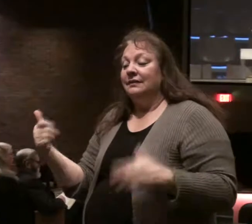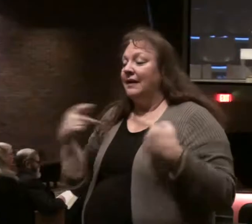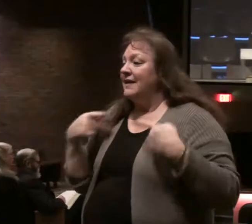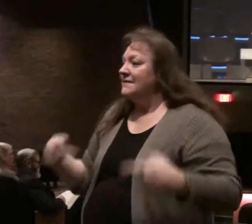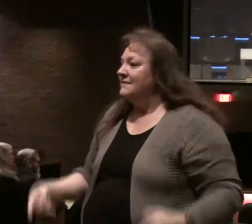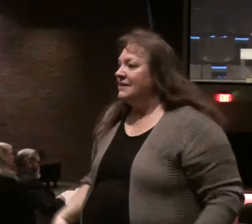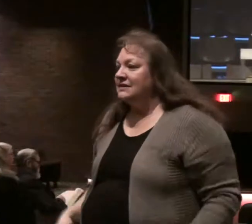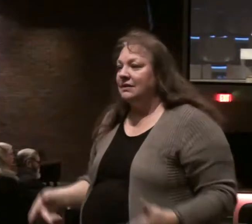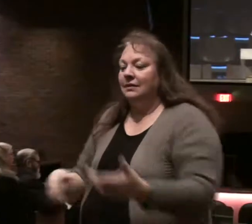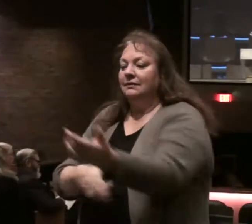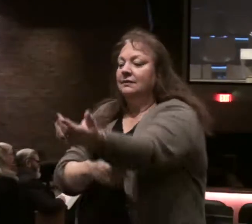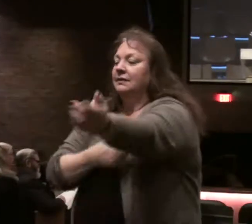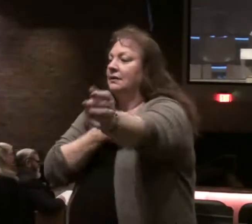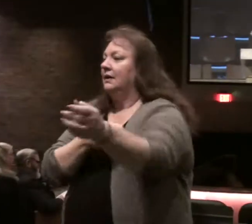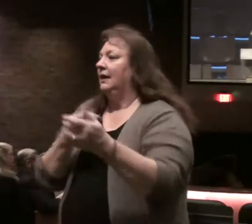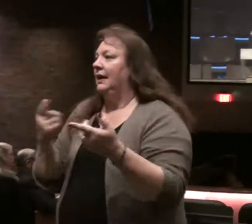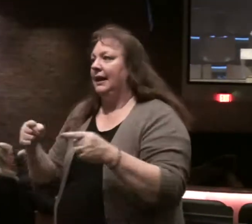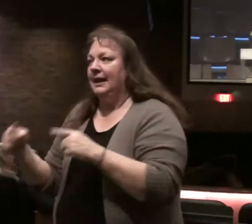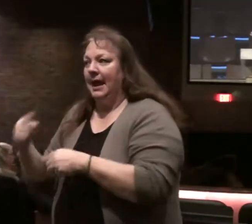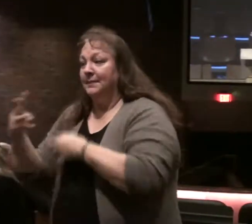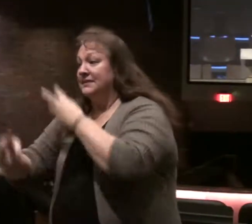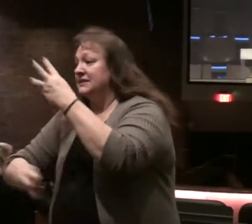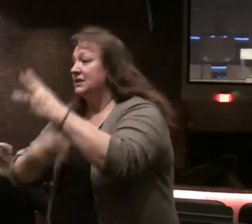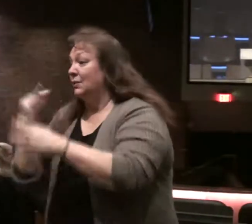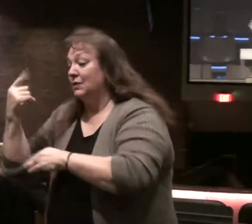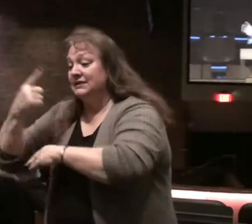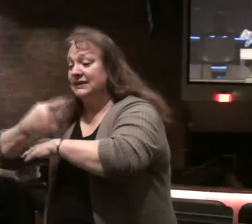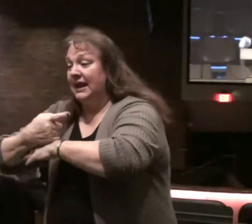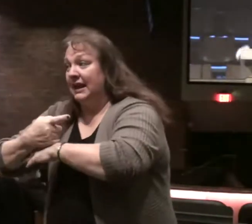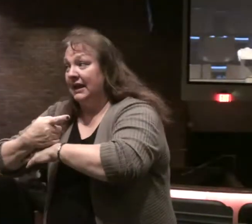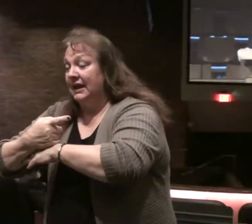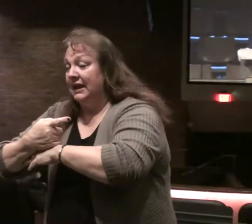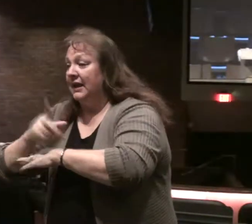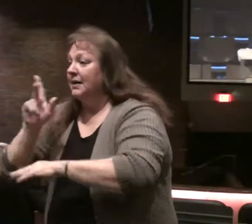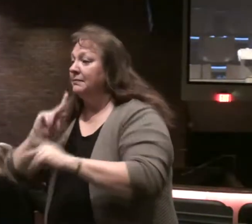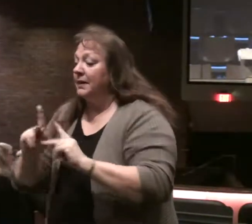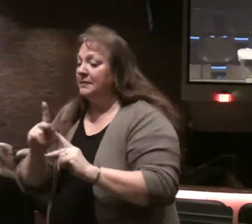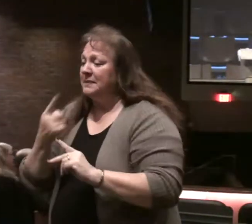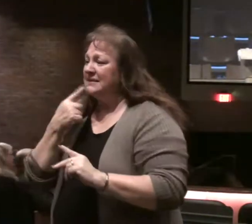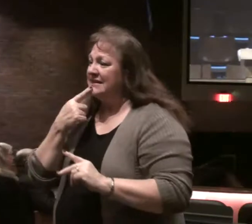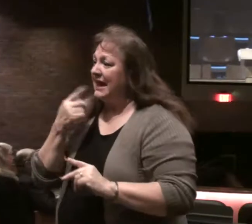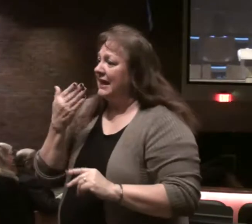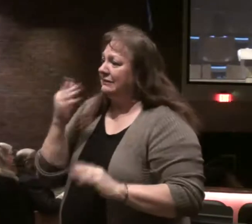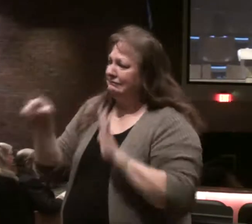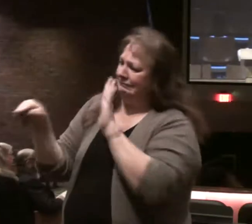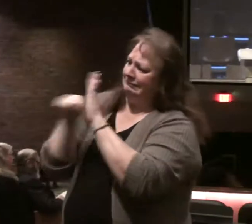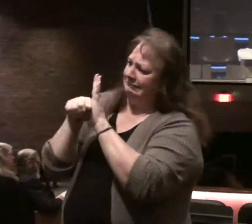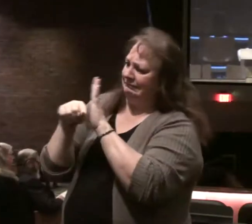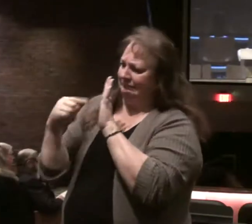acts that still happens in the world today but people are saying evil things